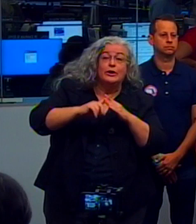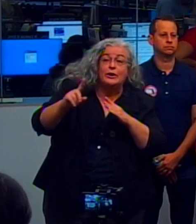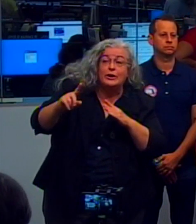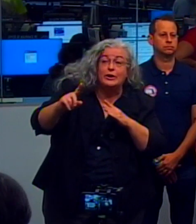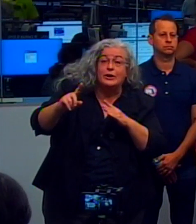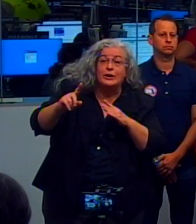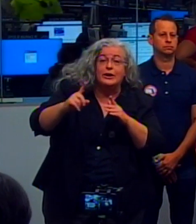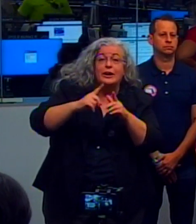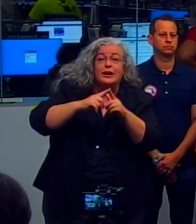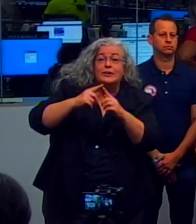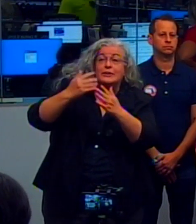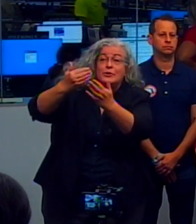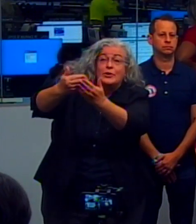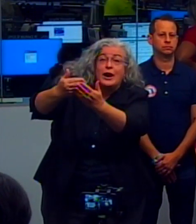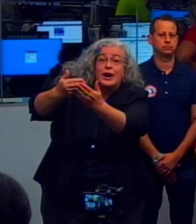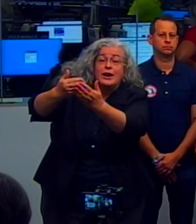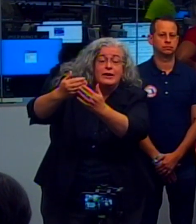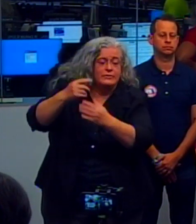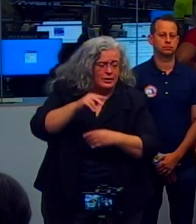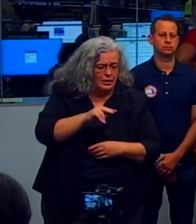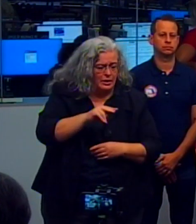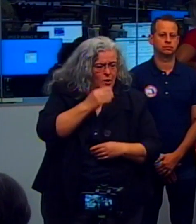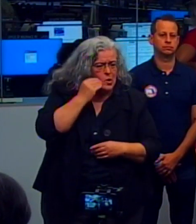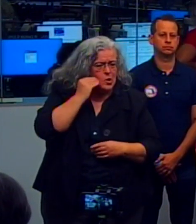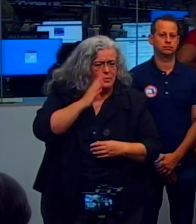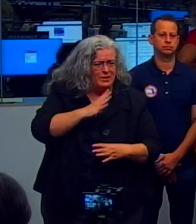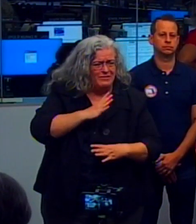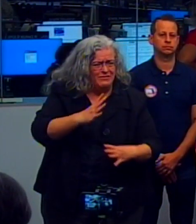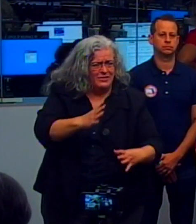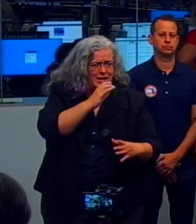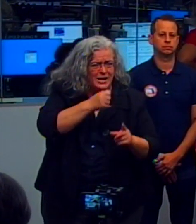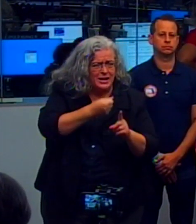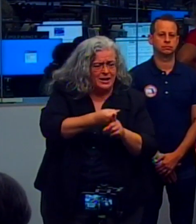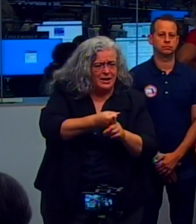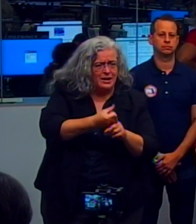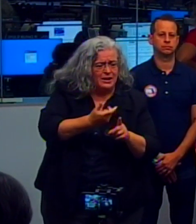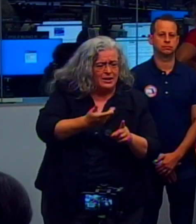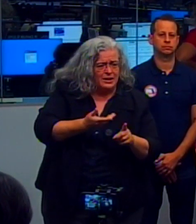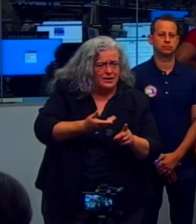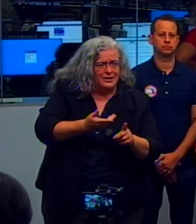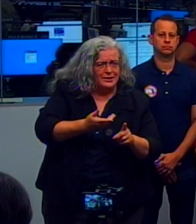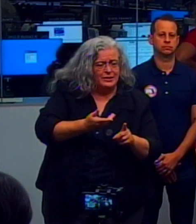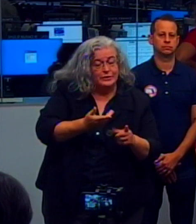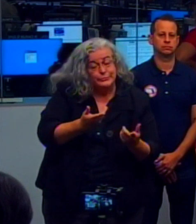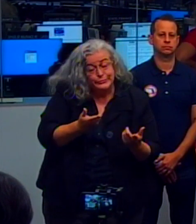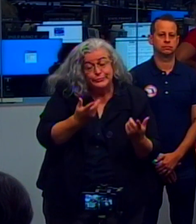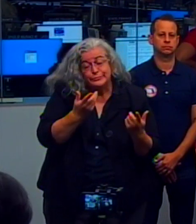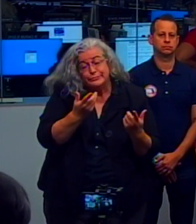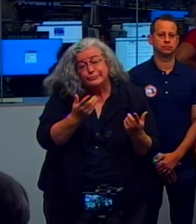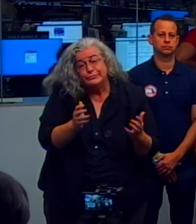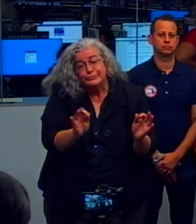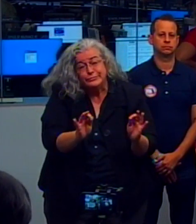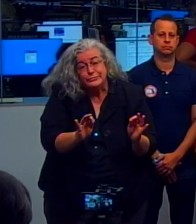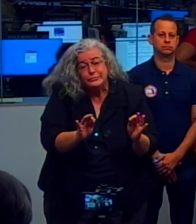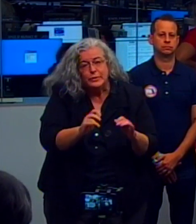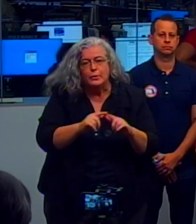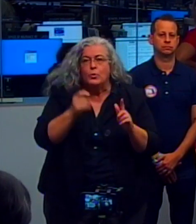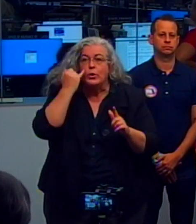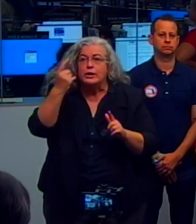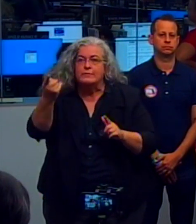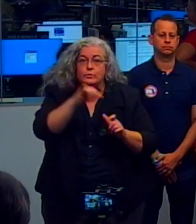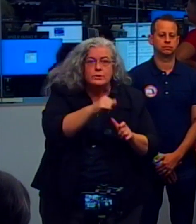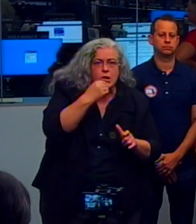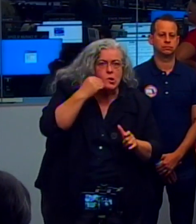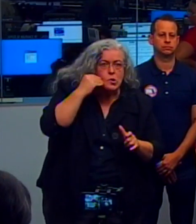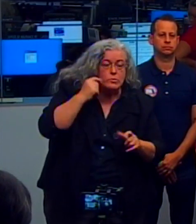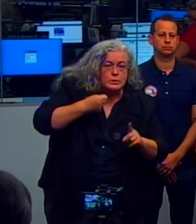then it not end up hitting you than to remain in there and end up being in jeopardy of loss of life. Know